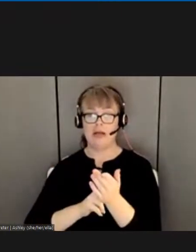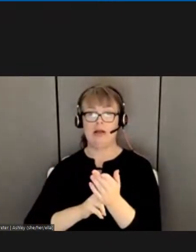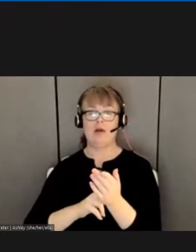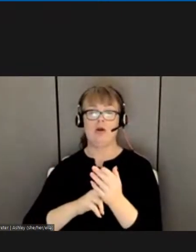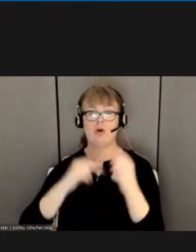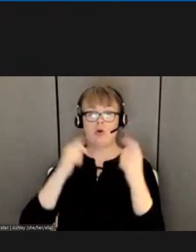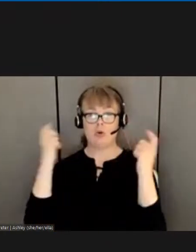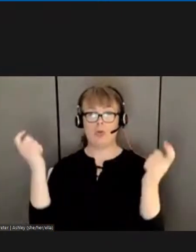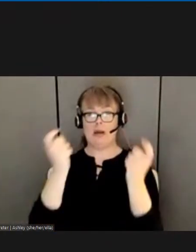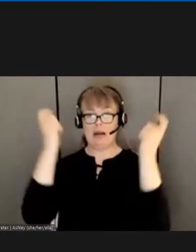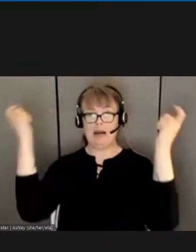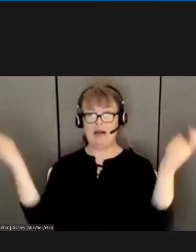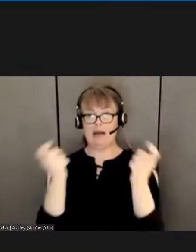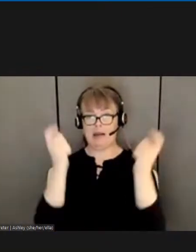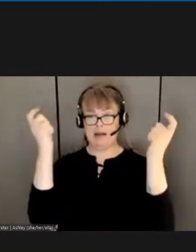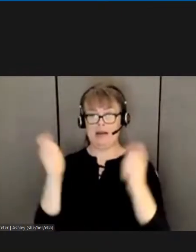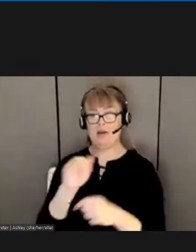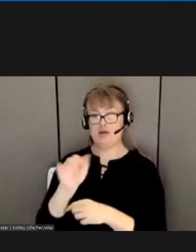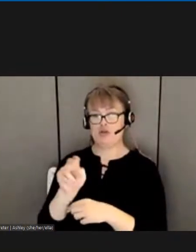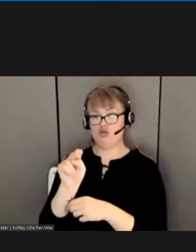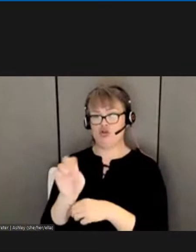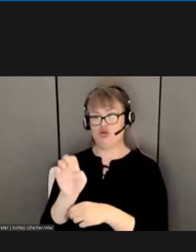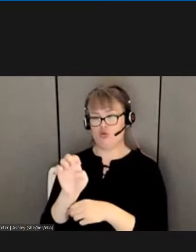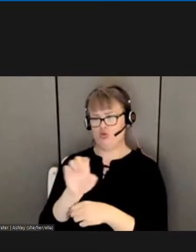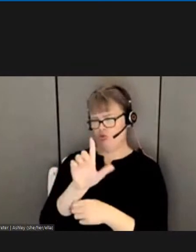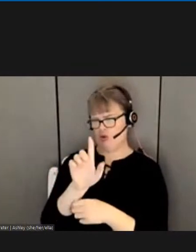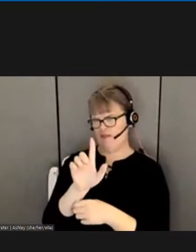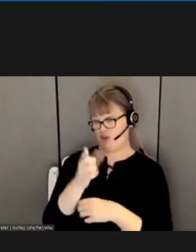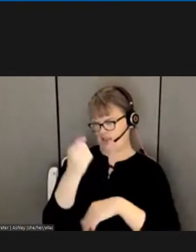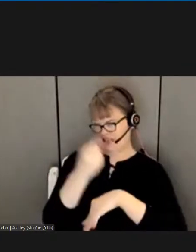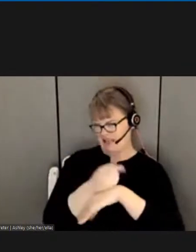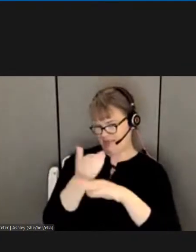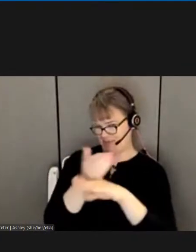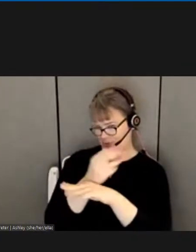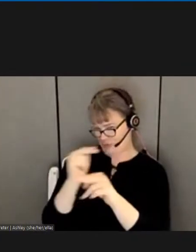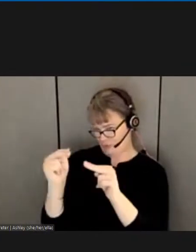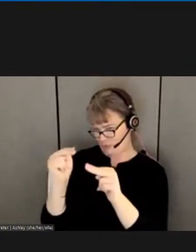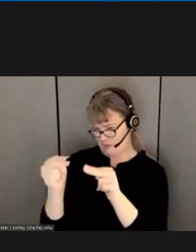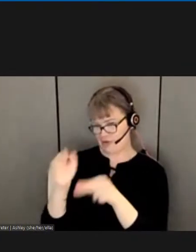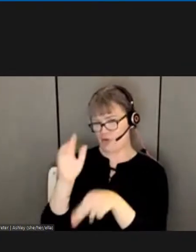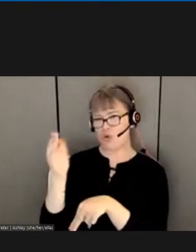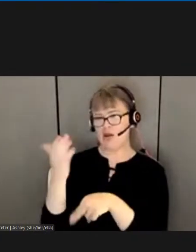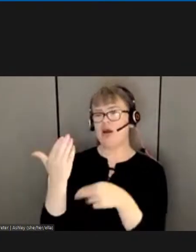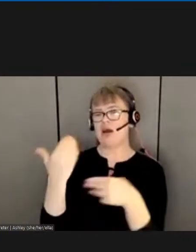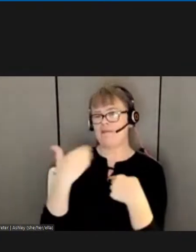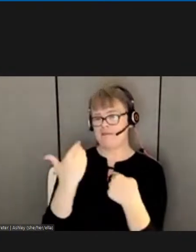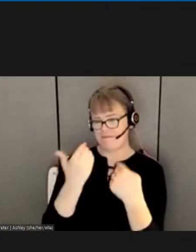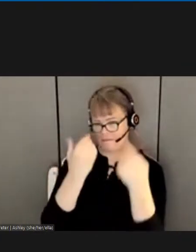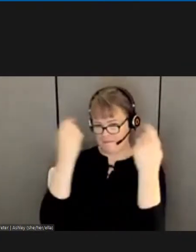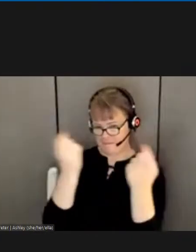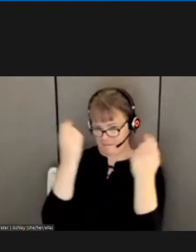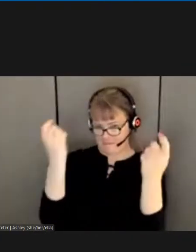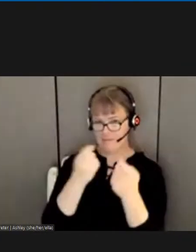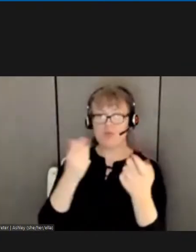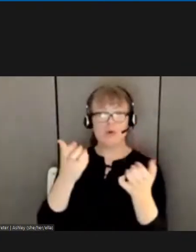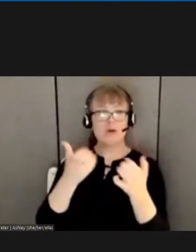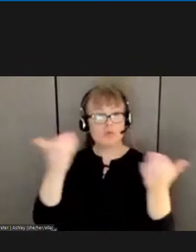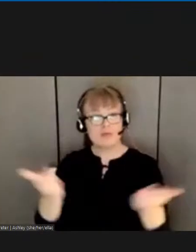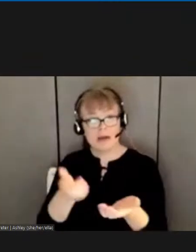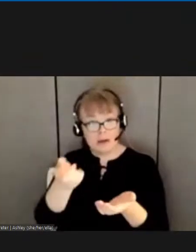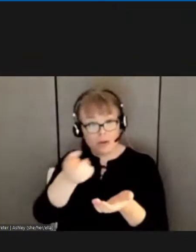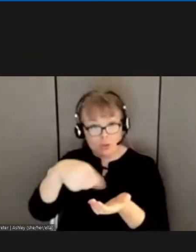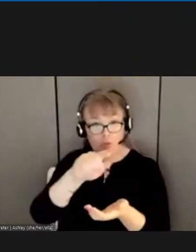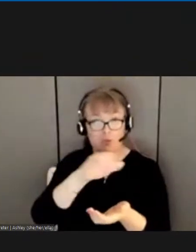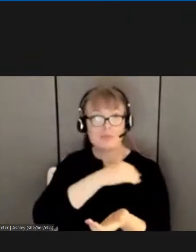beginning at 7 pm we're inviting you and your co-workers your family and your friends